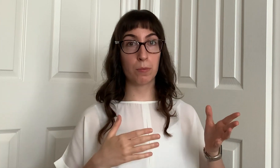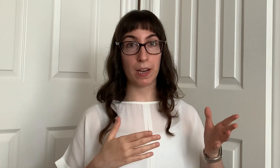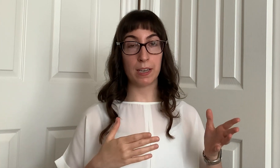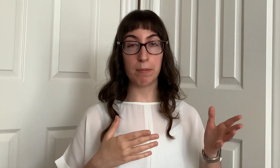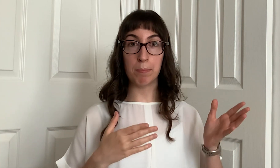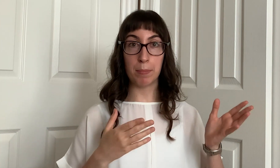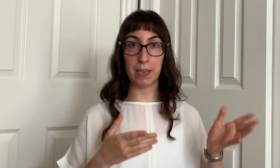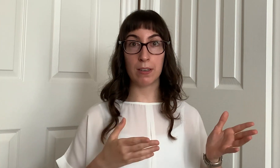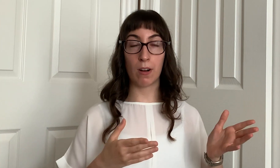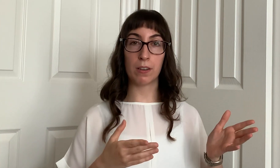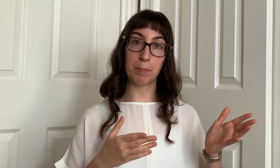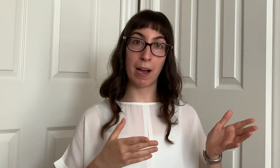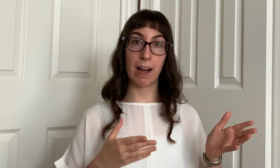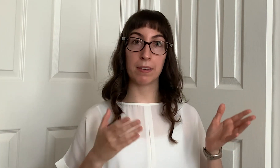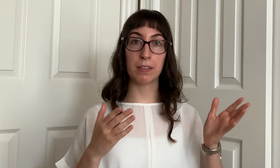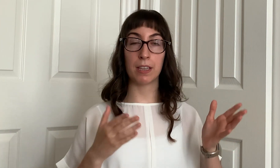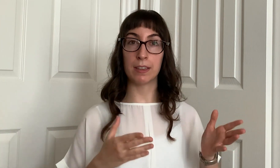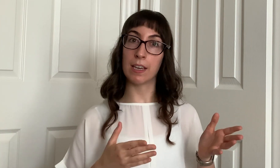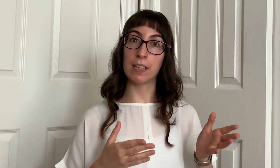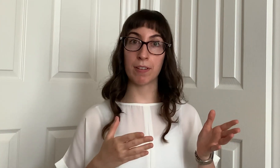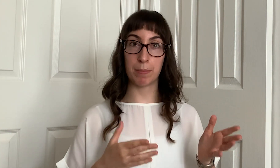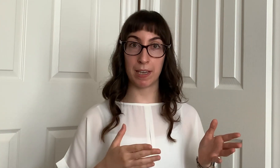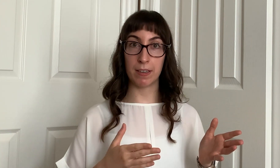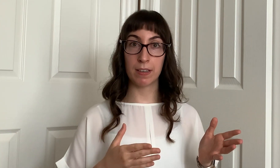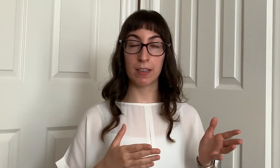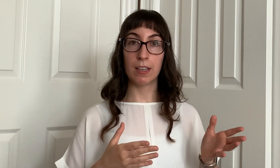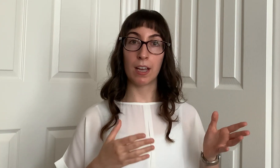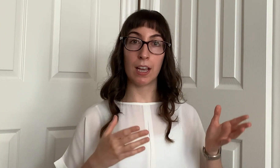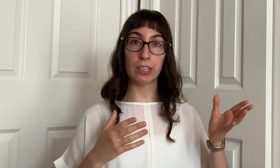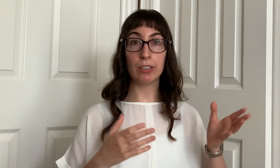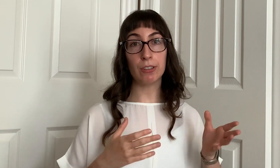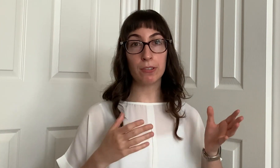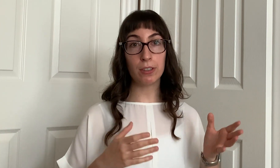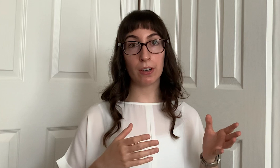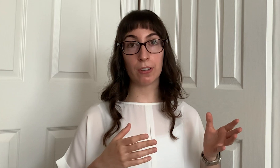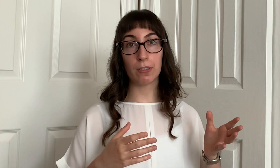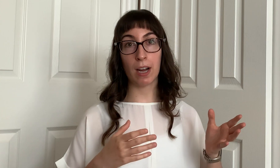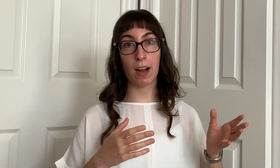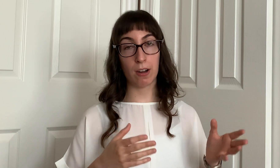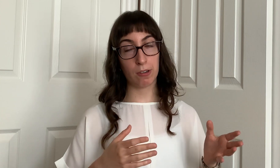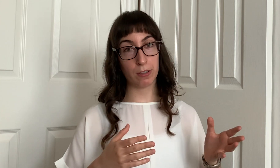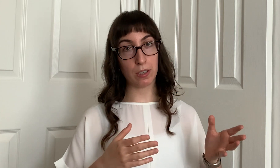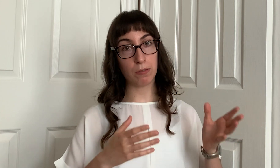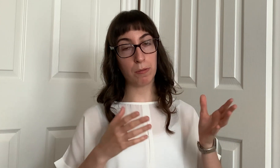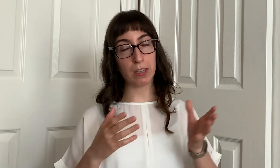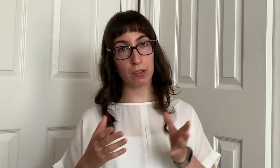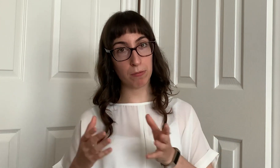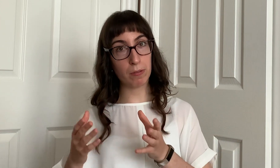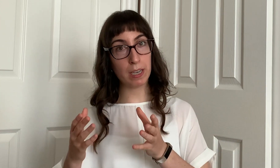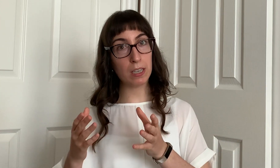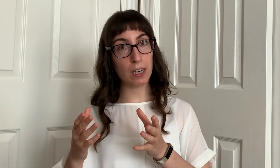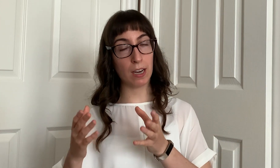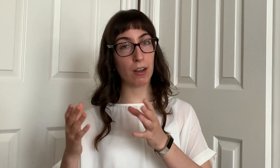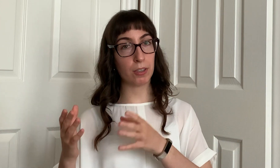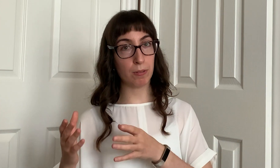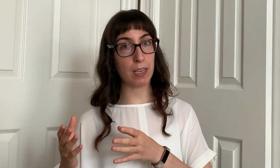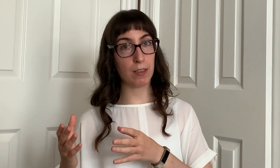already been on the path that they've been and you know how you went through it and how you